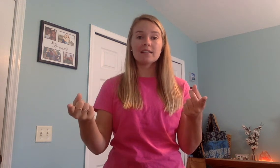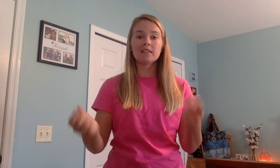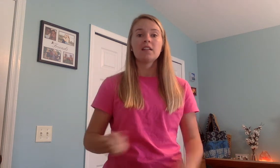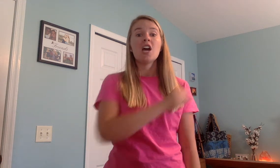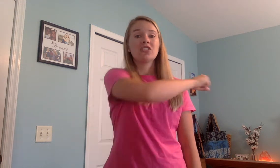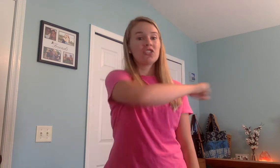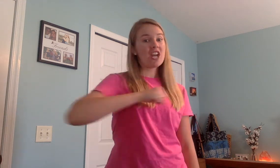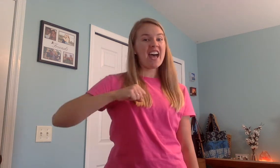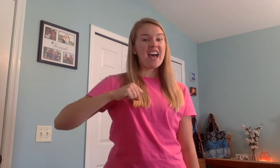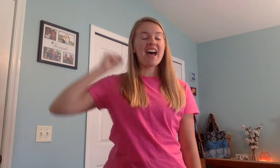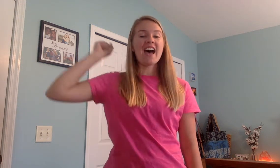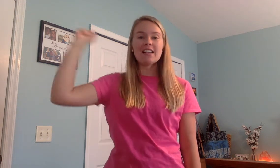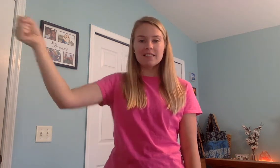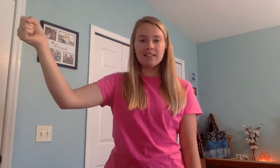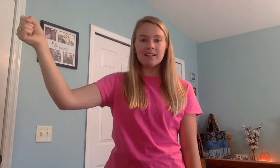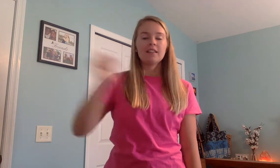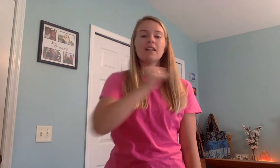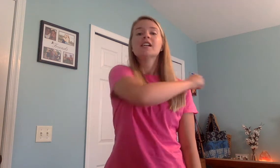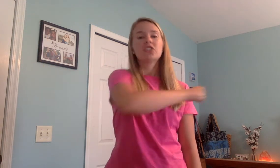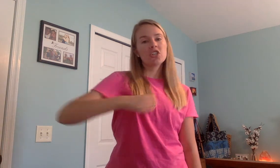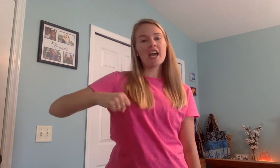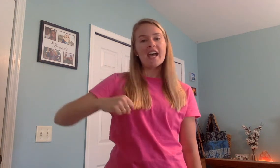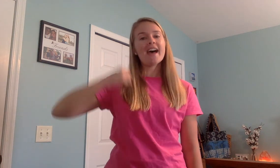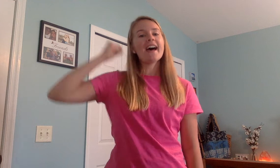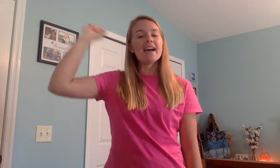chest chest chest